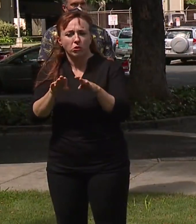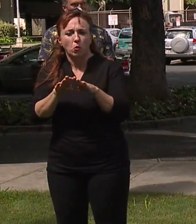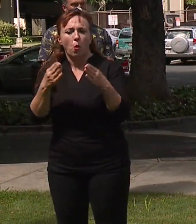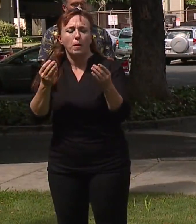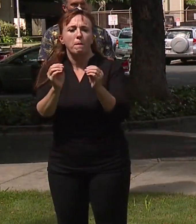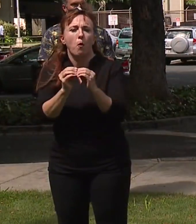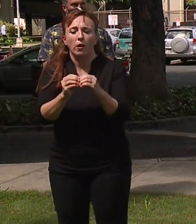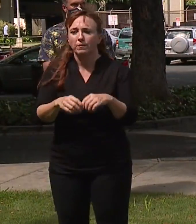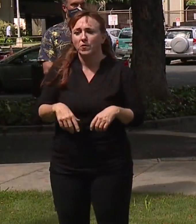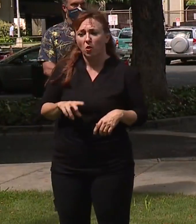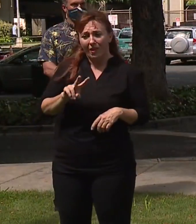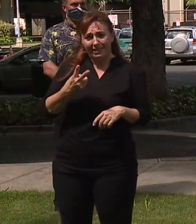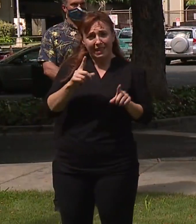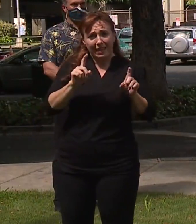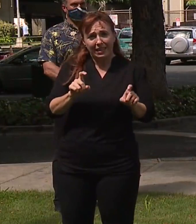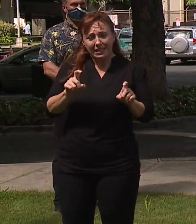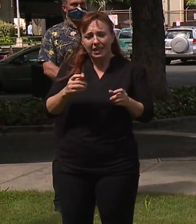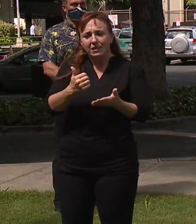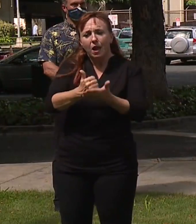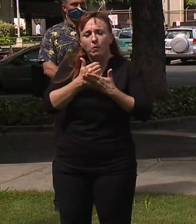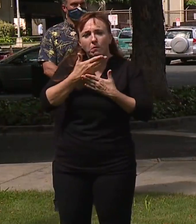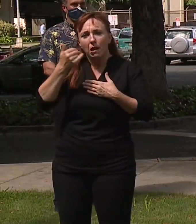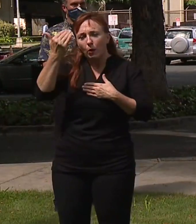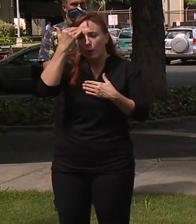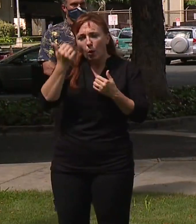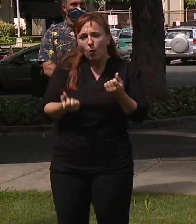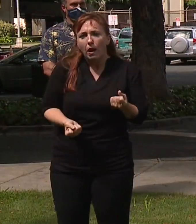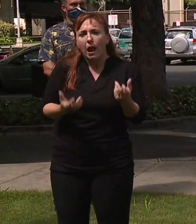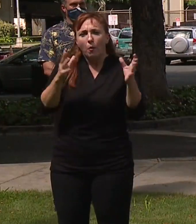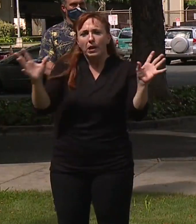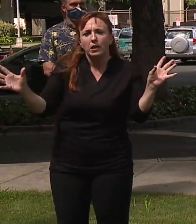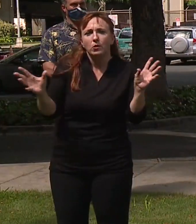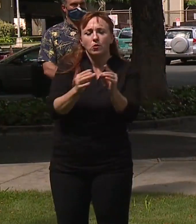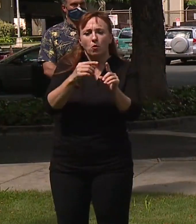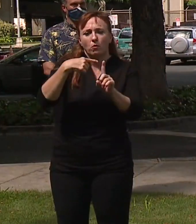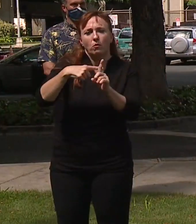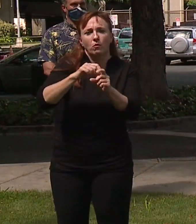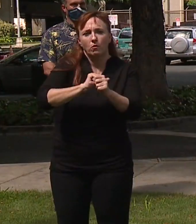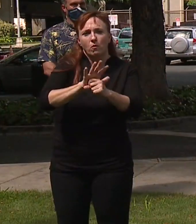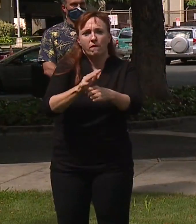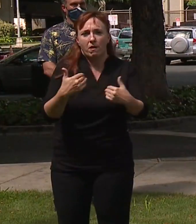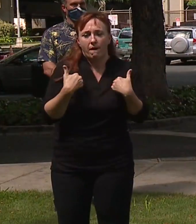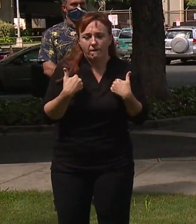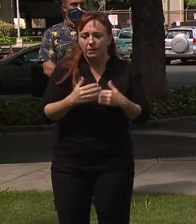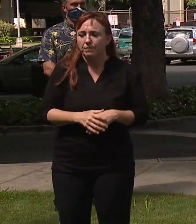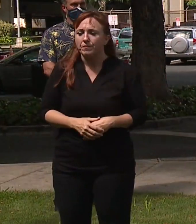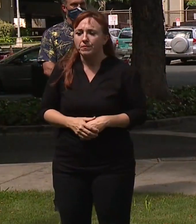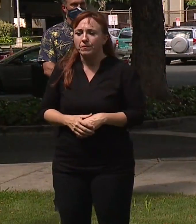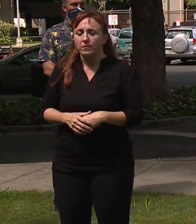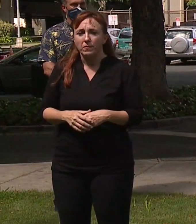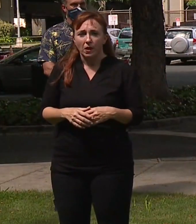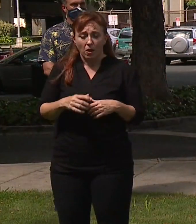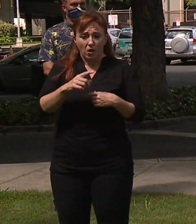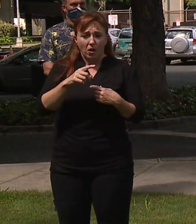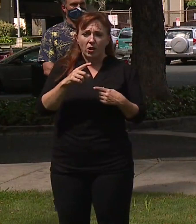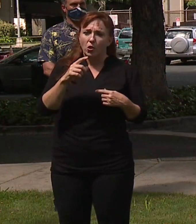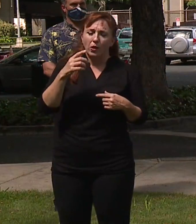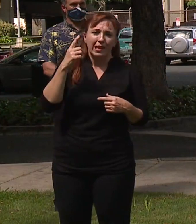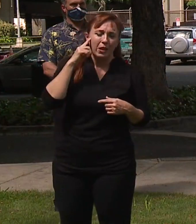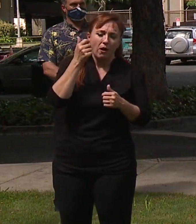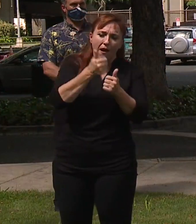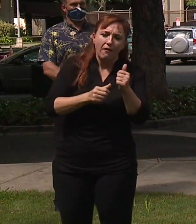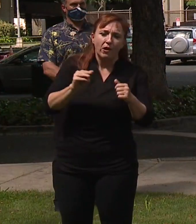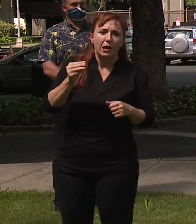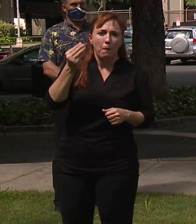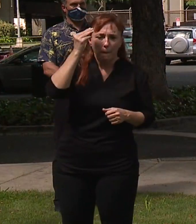how many additional positives there would be and we're looking at doing that once we have the capacity and you'll hear every mayor and the governor